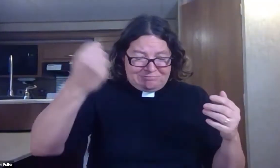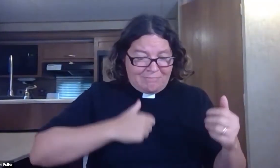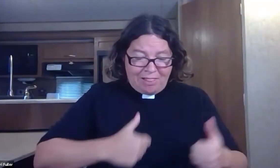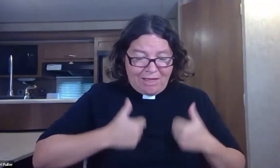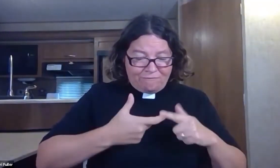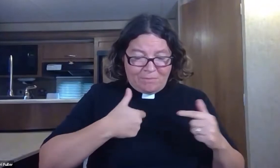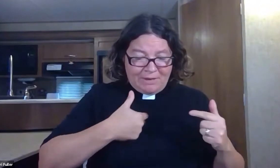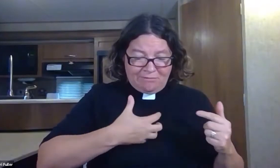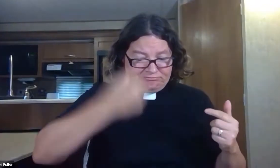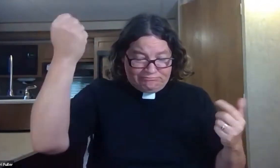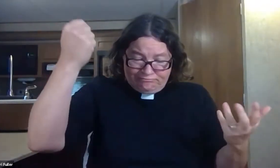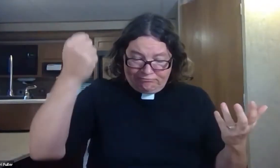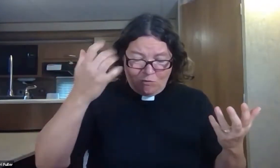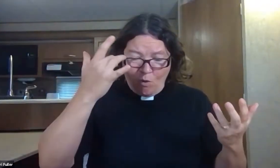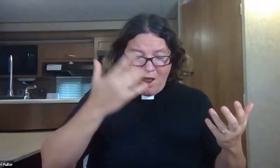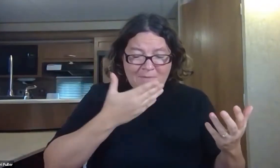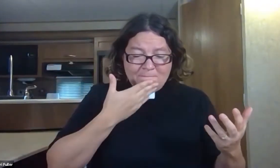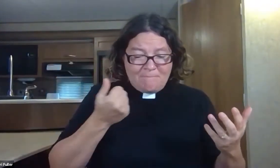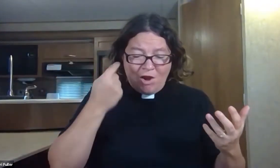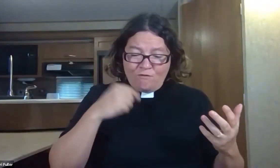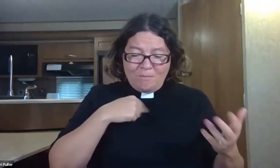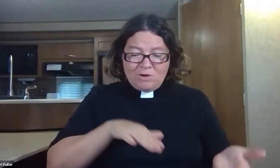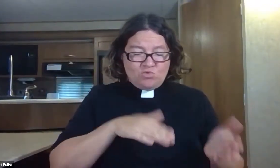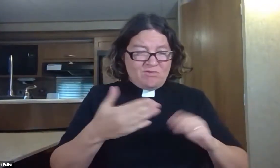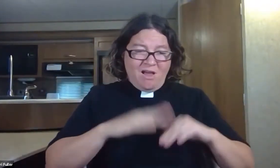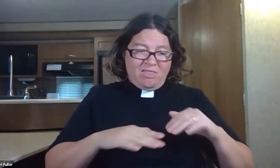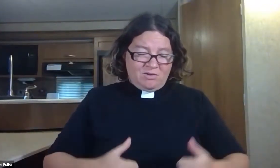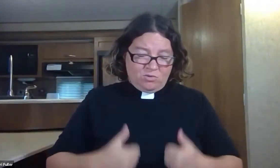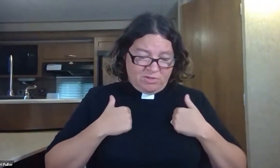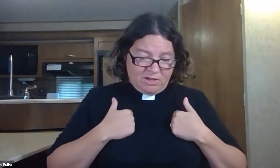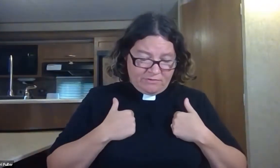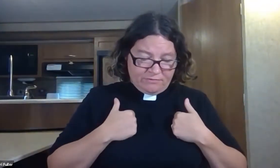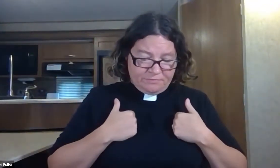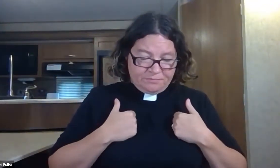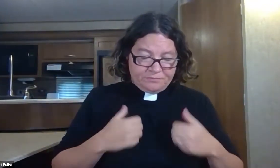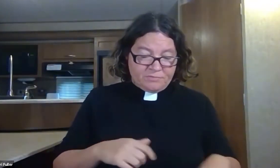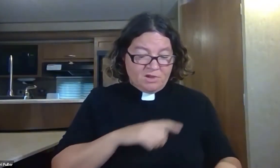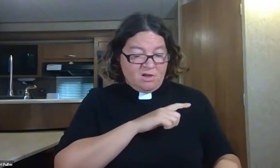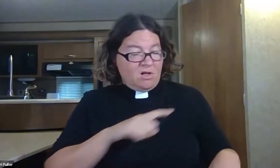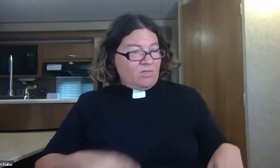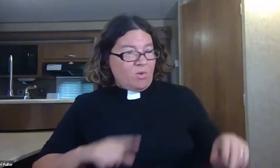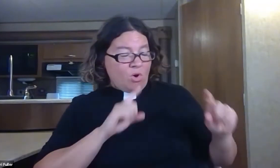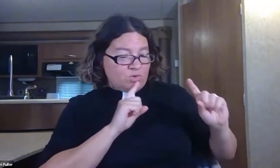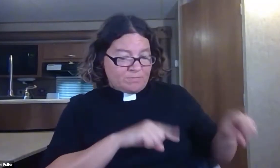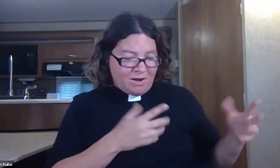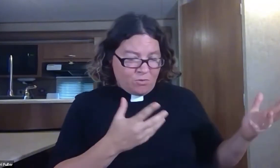destroy. At this point, Lord, you might as well just take my life from me, because it would be better for me to die than to live.